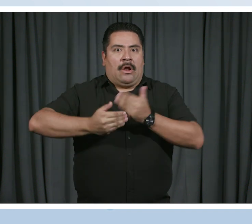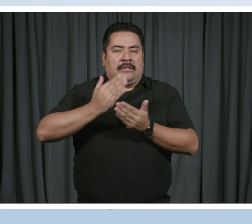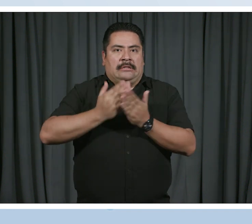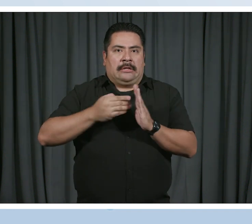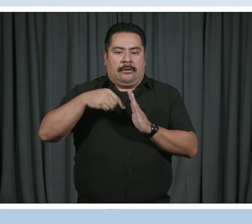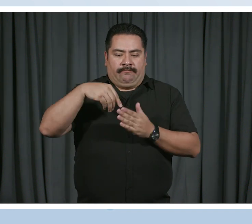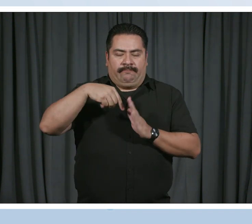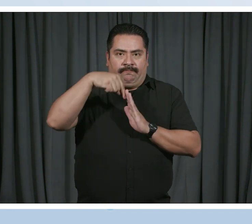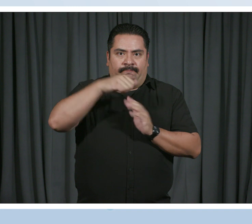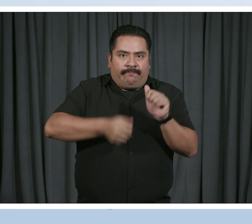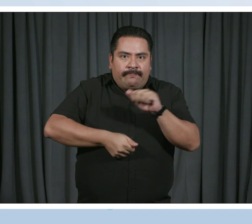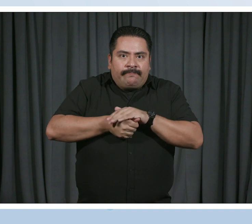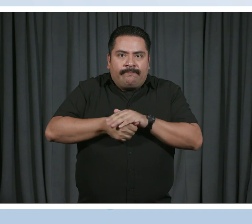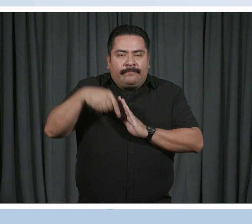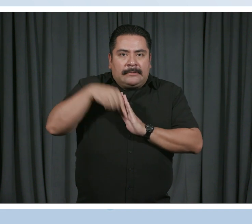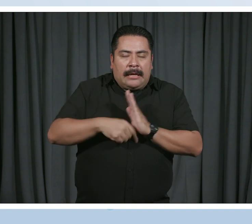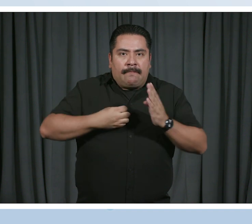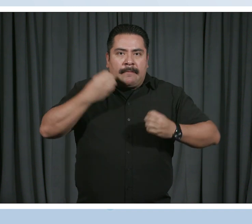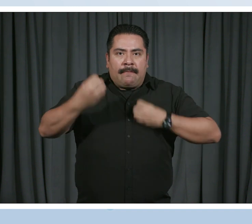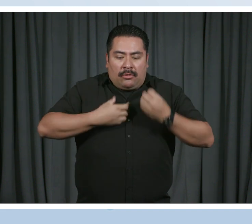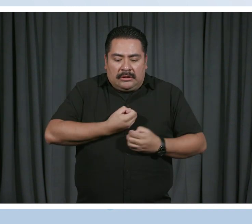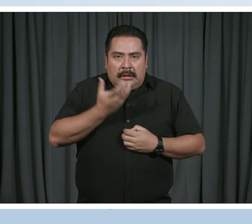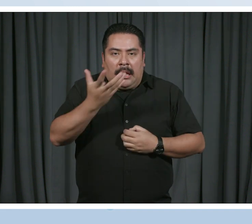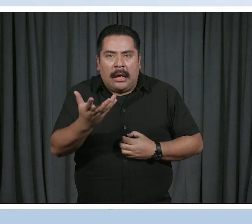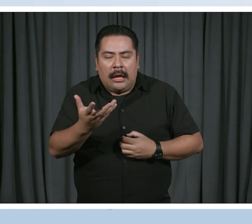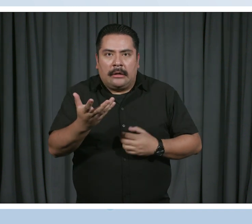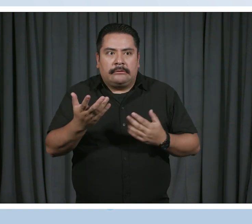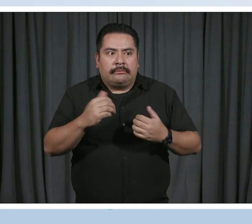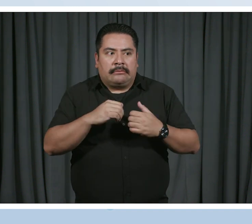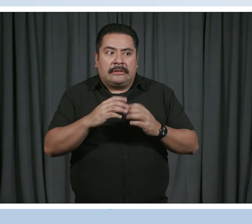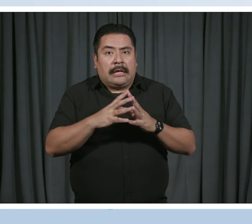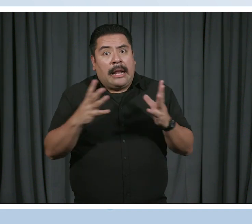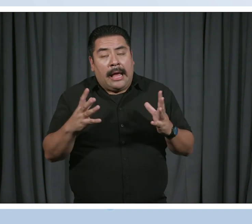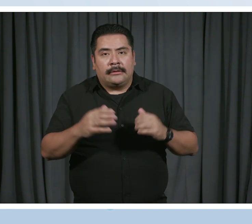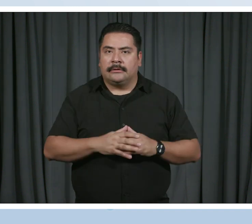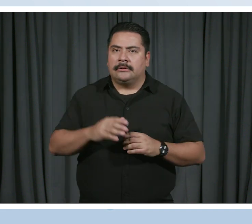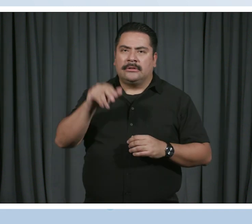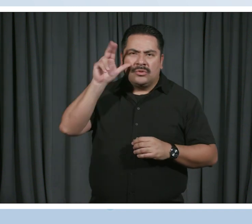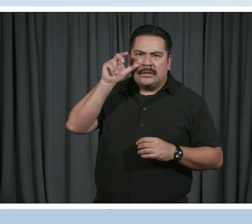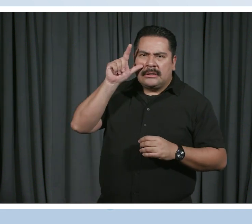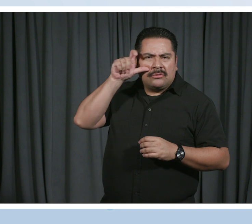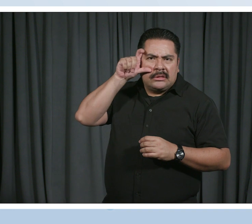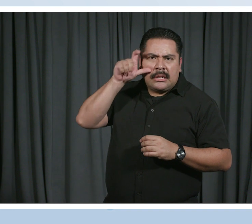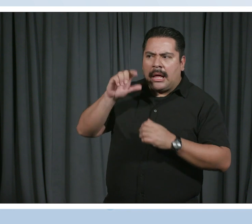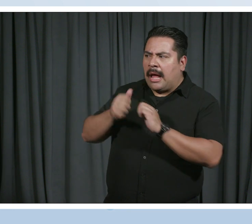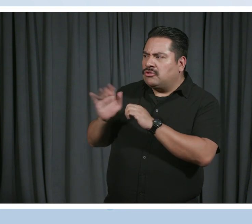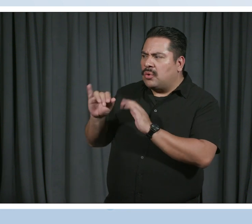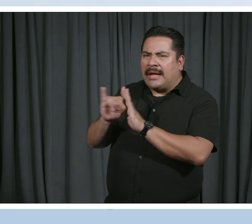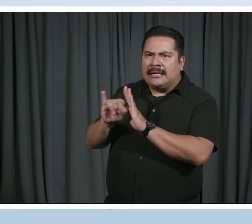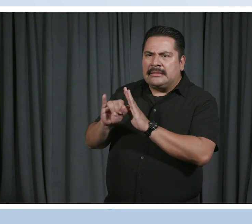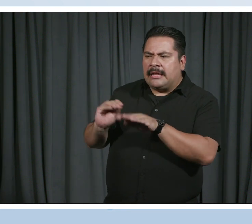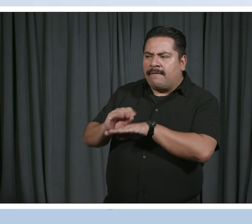emotions puts a lot out there. How would you say that your identity has shaped some of the art you've done? I